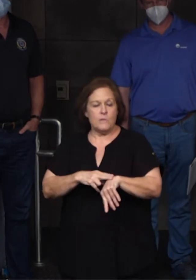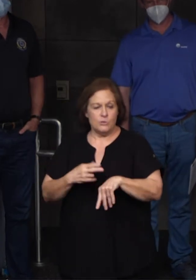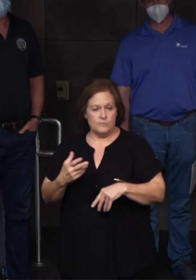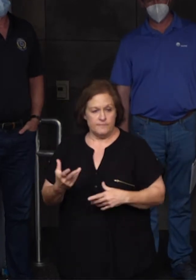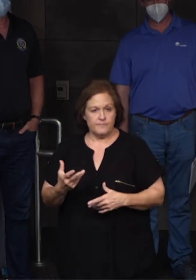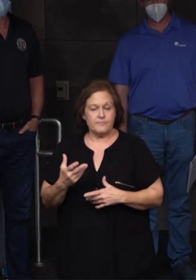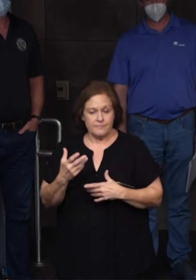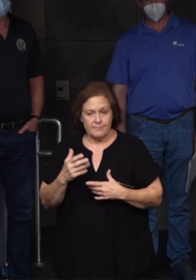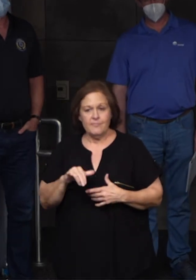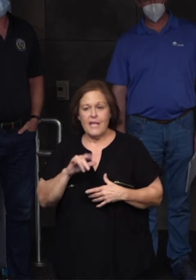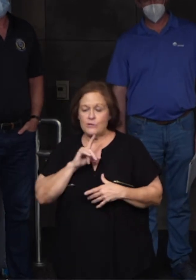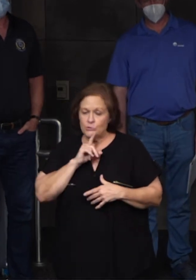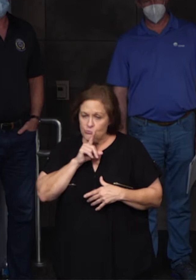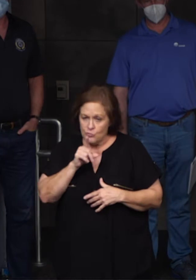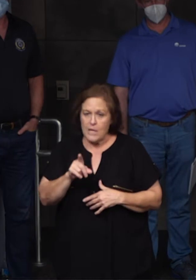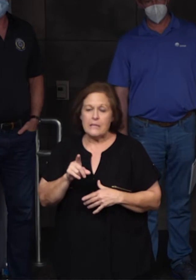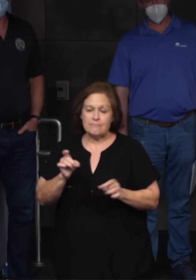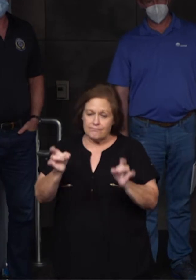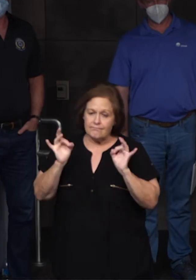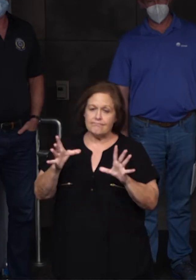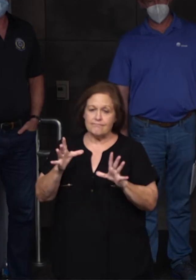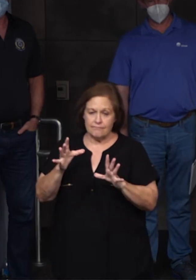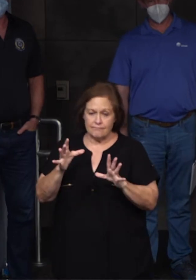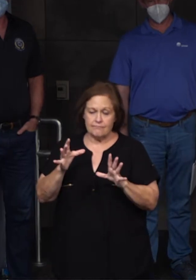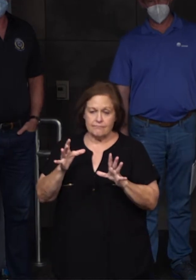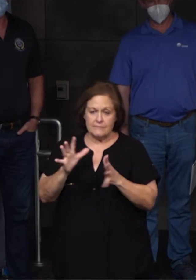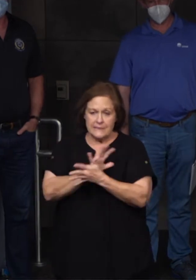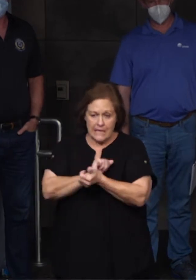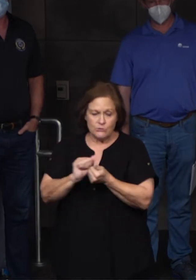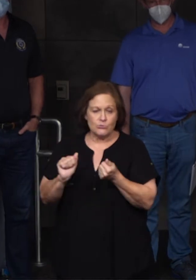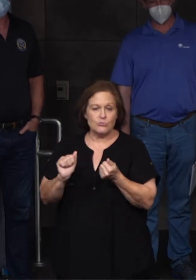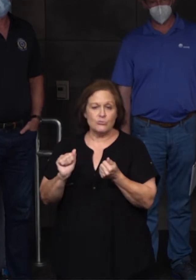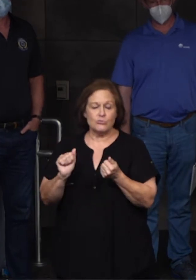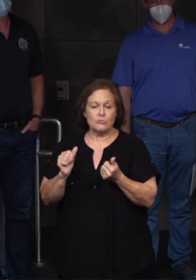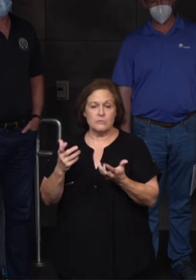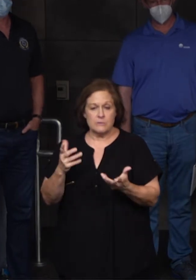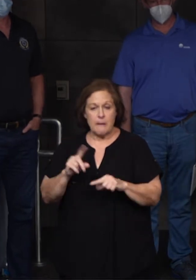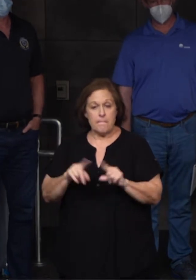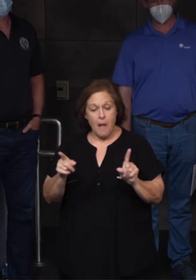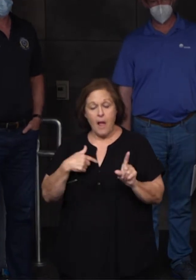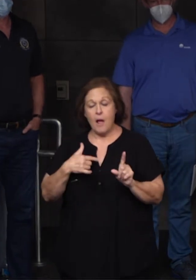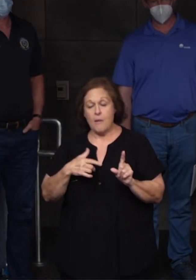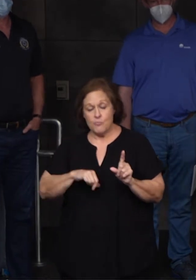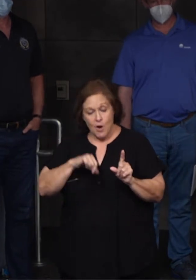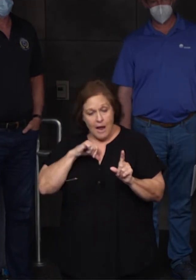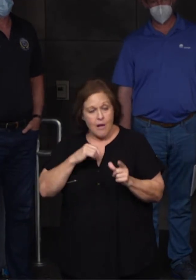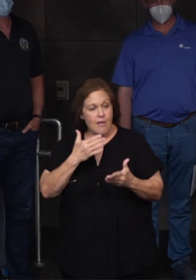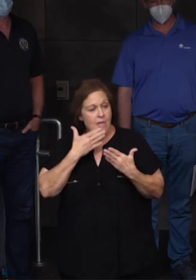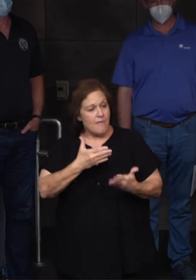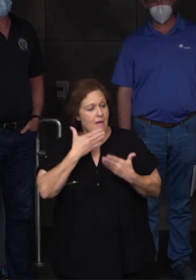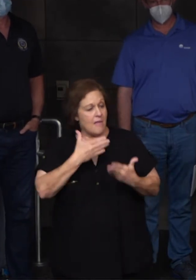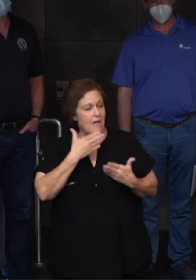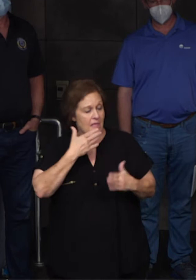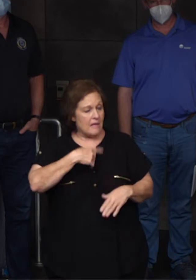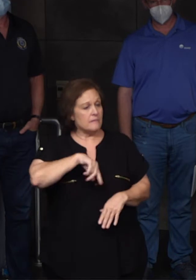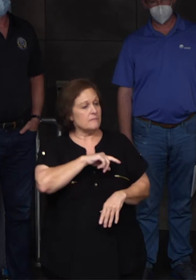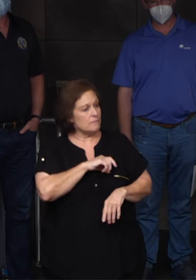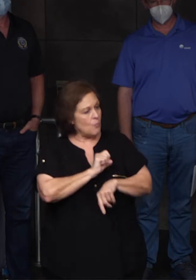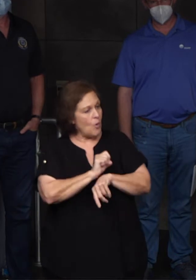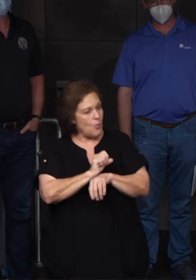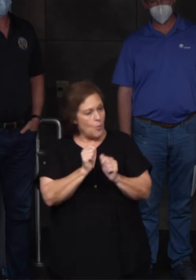is just an incredible disaster. But I'm so proud and grateful and thankful to work